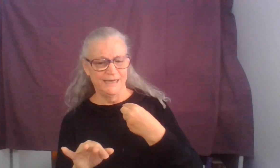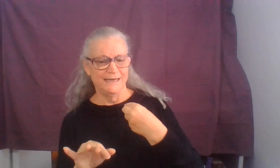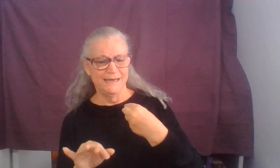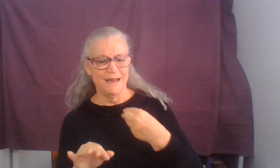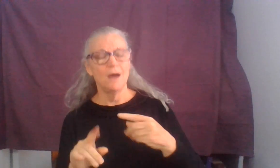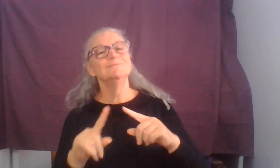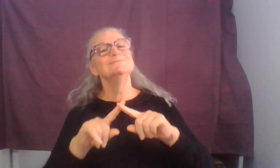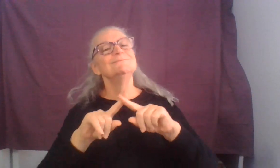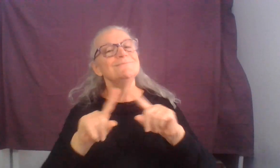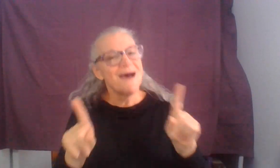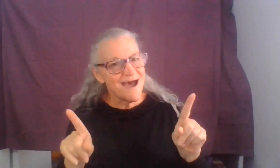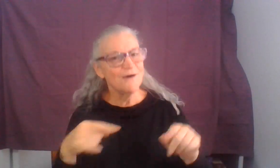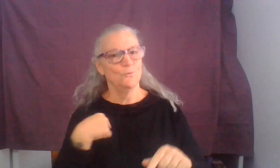with greater honor.